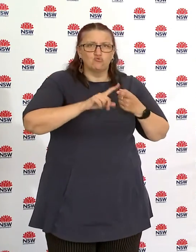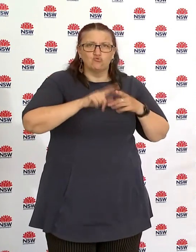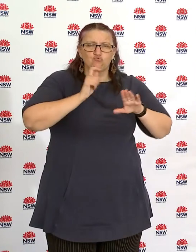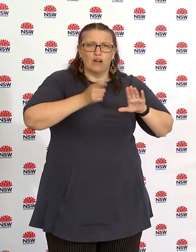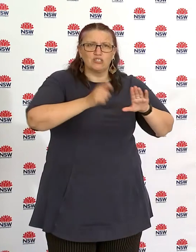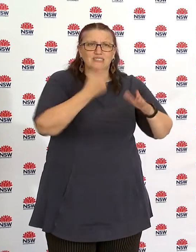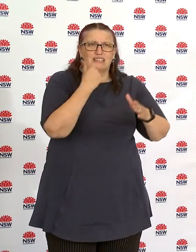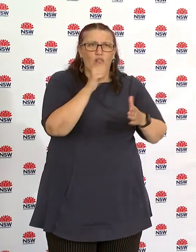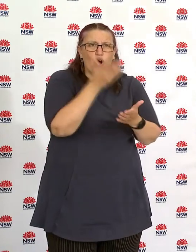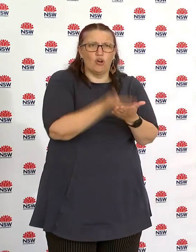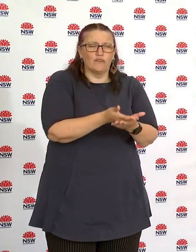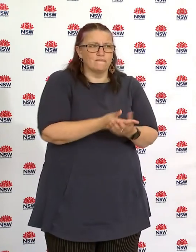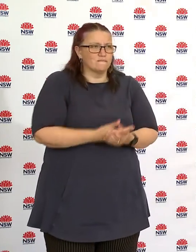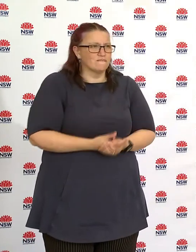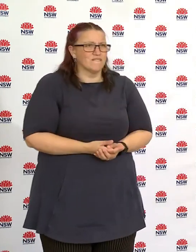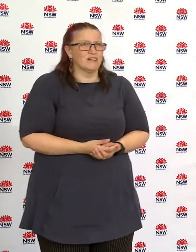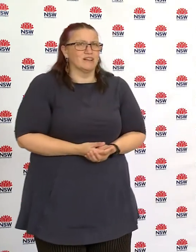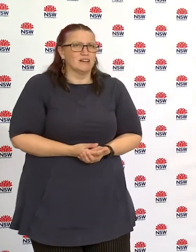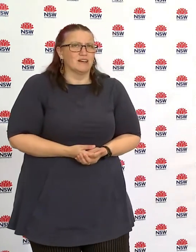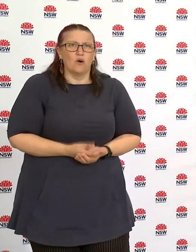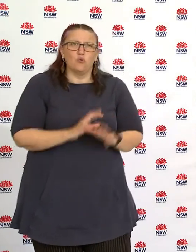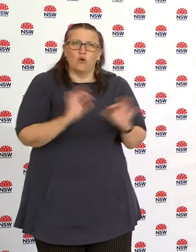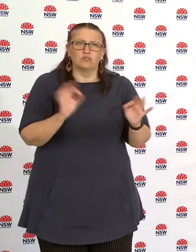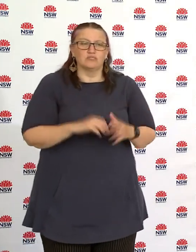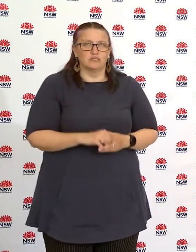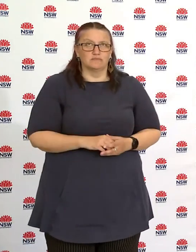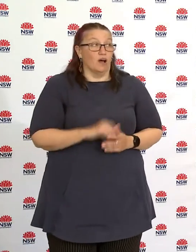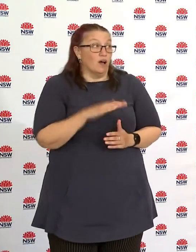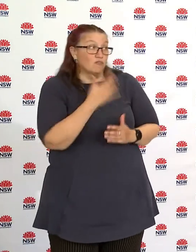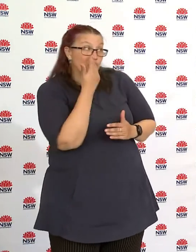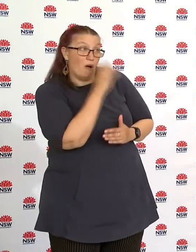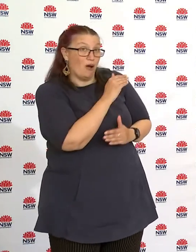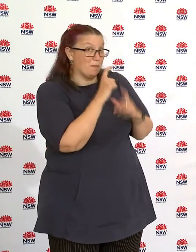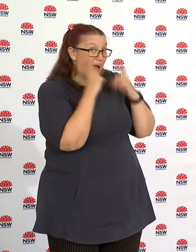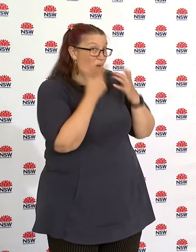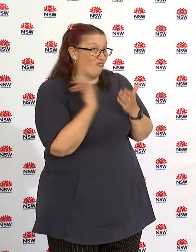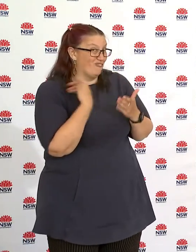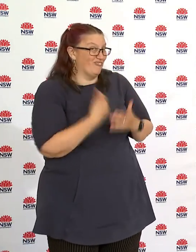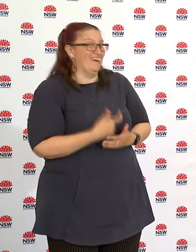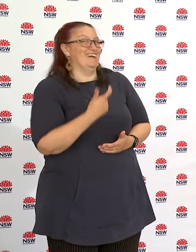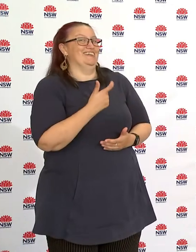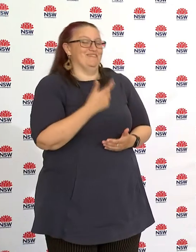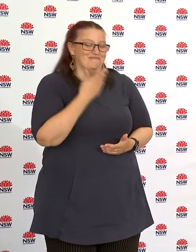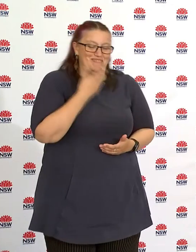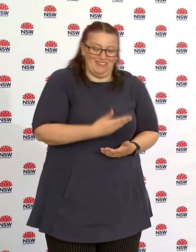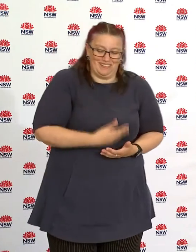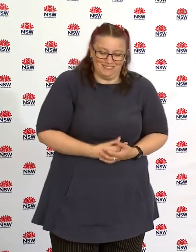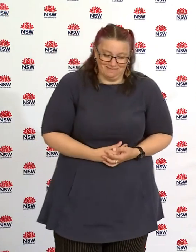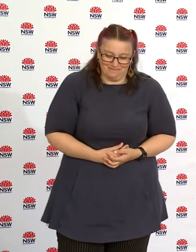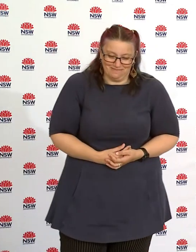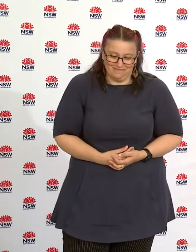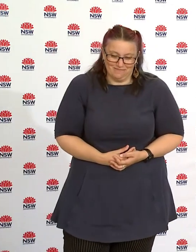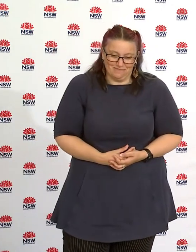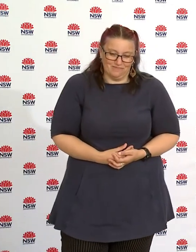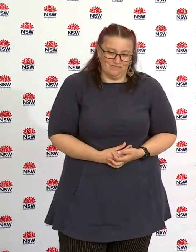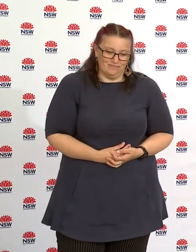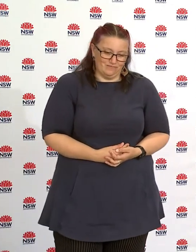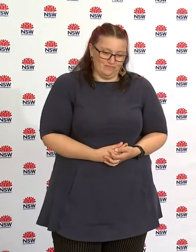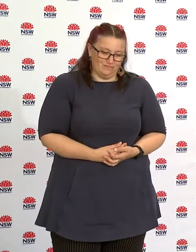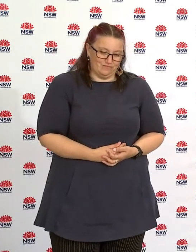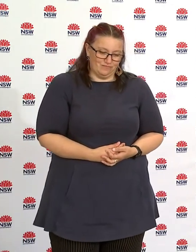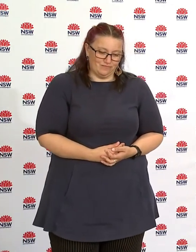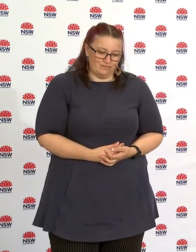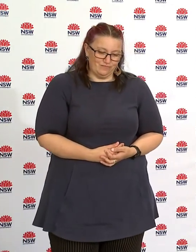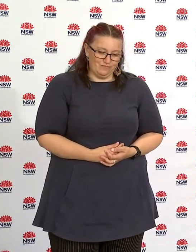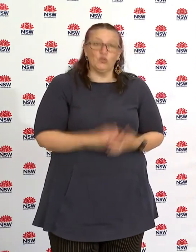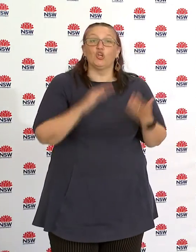I think it's important that the community gets very clear messages that